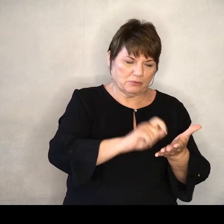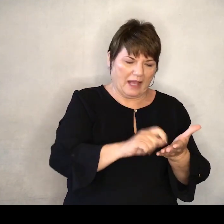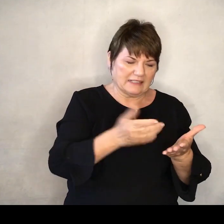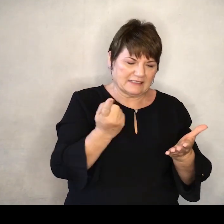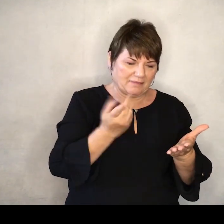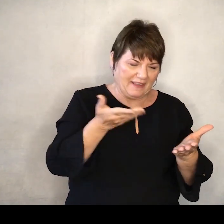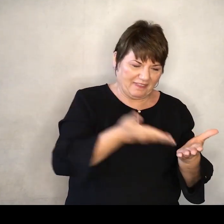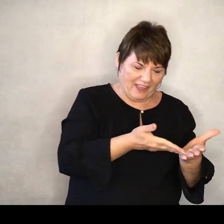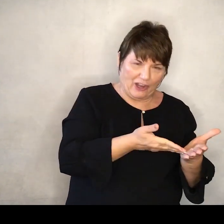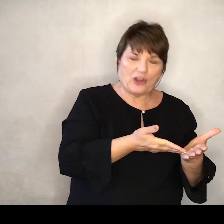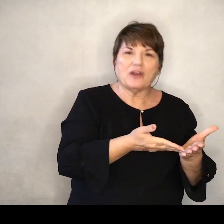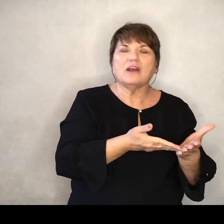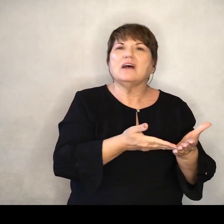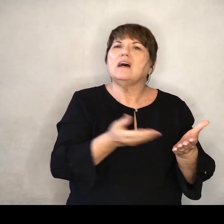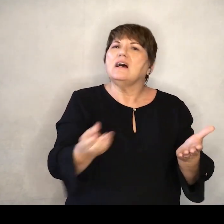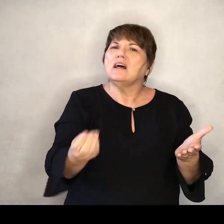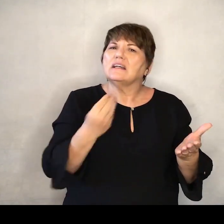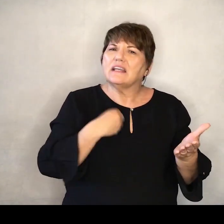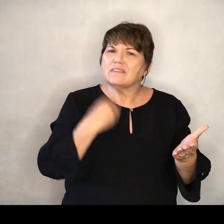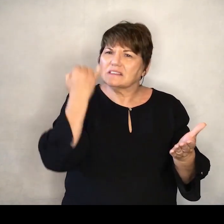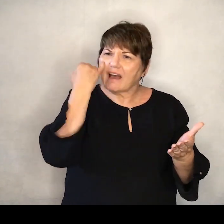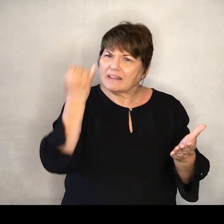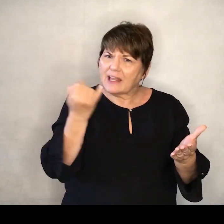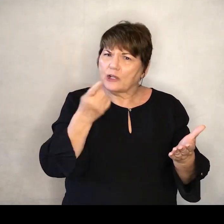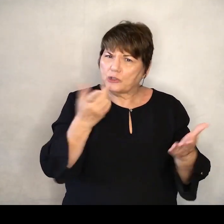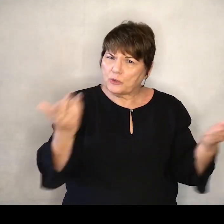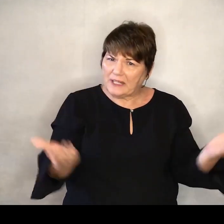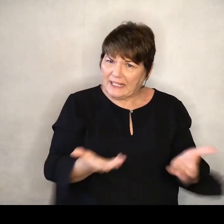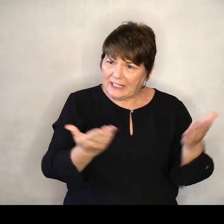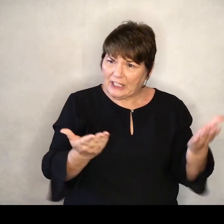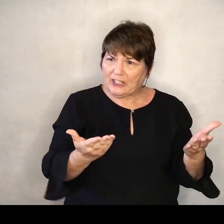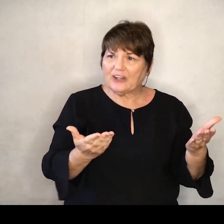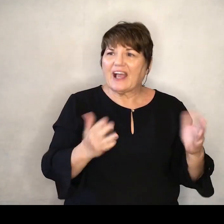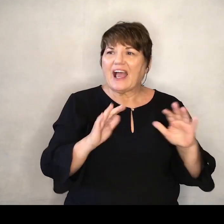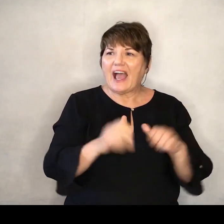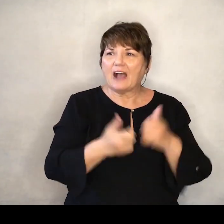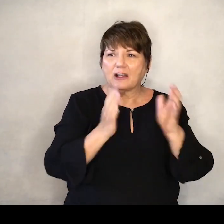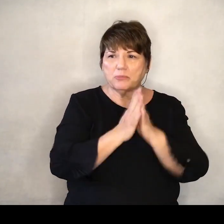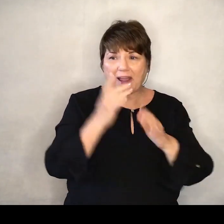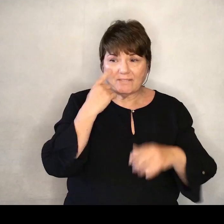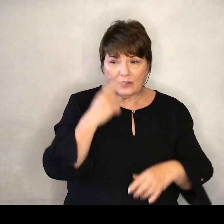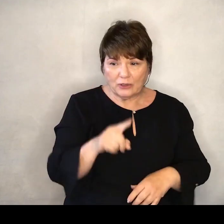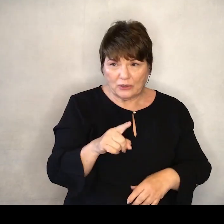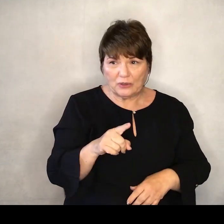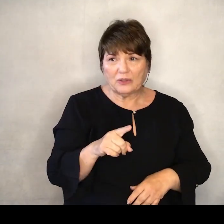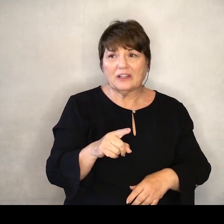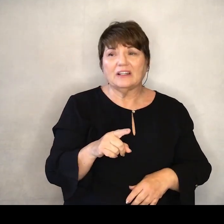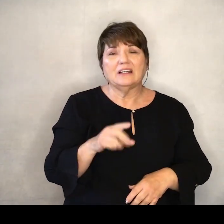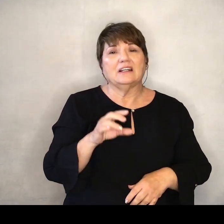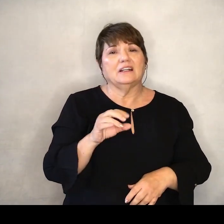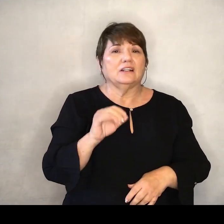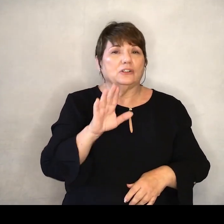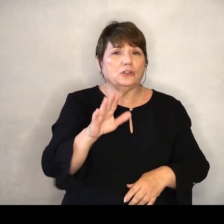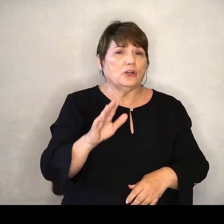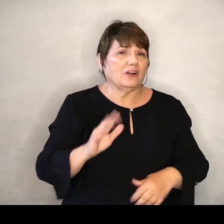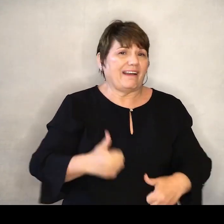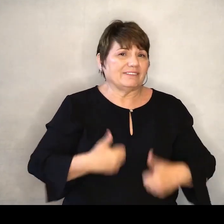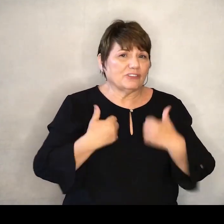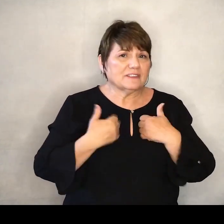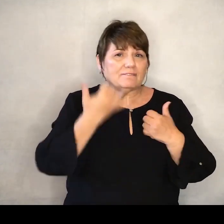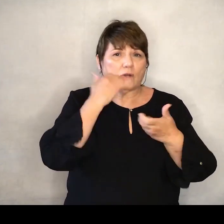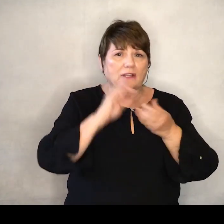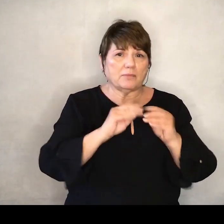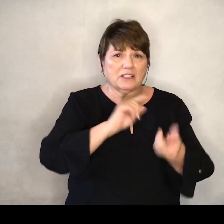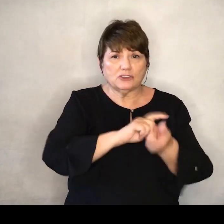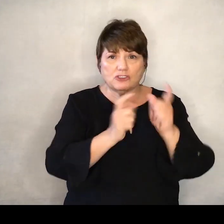this keeps Give us an idea if you're here or not Gives us an idea of ways we can pray for you If your address or phone number Any of those things have changed